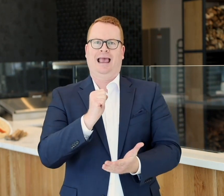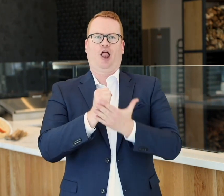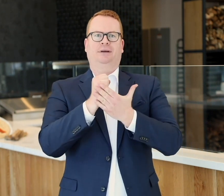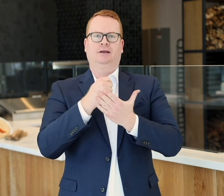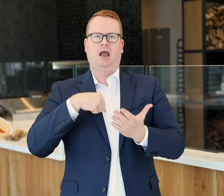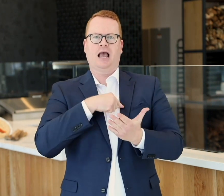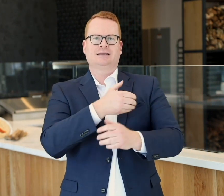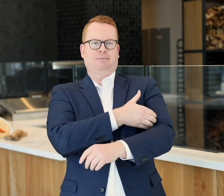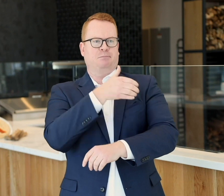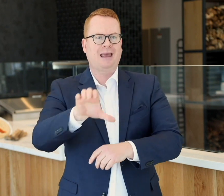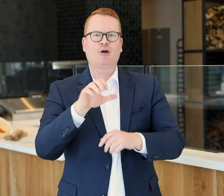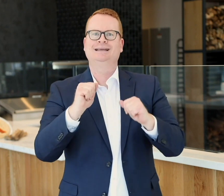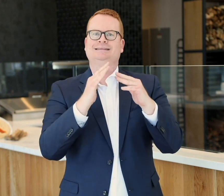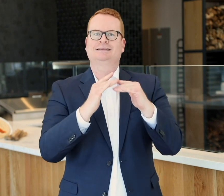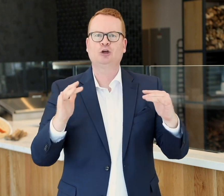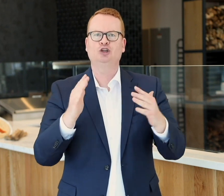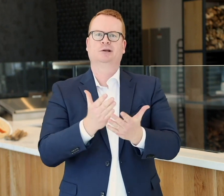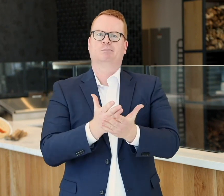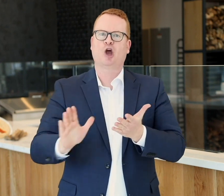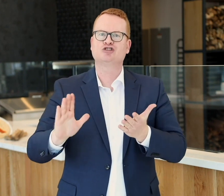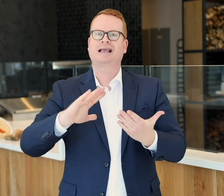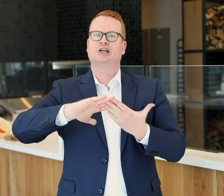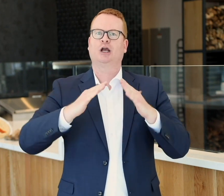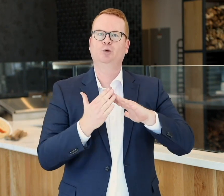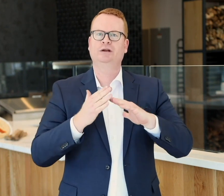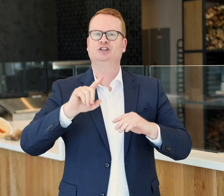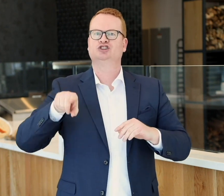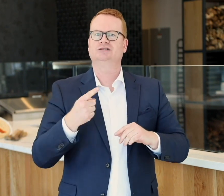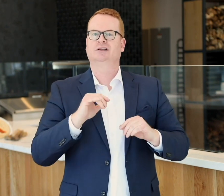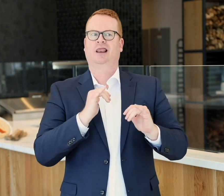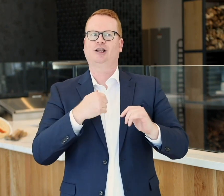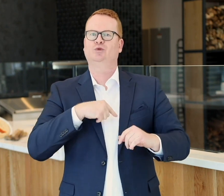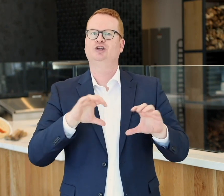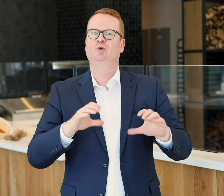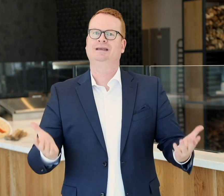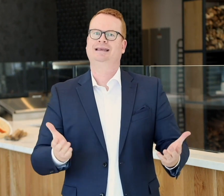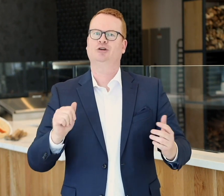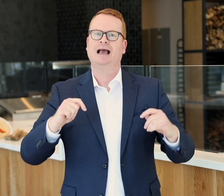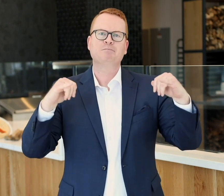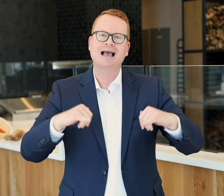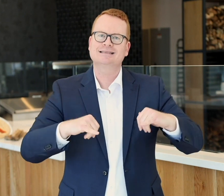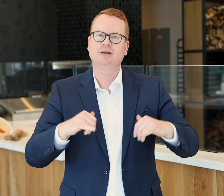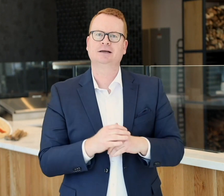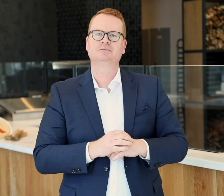us empower a diverse, marginalized community just like we do here at Monseria,